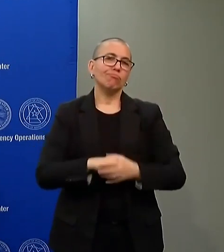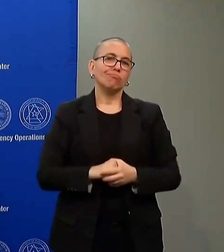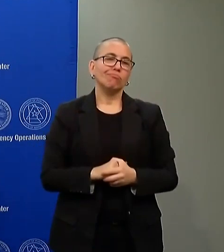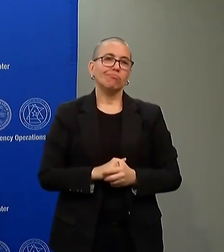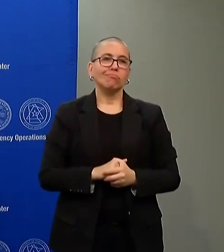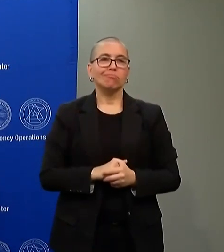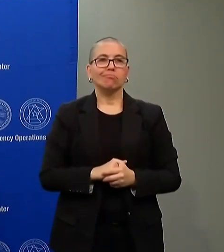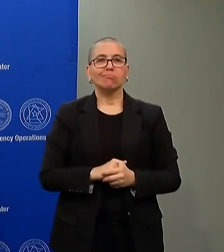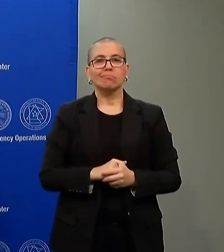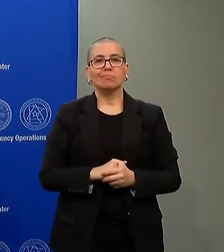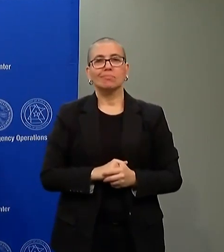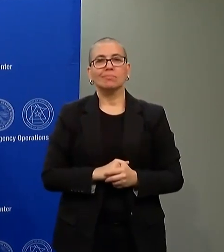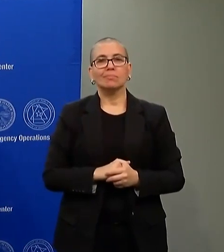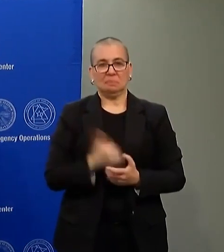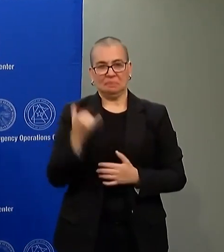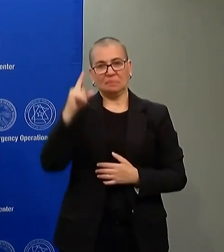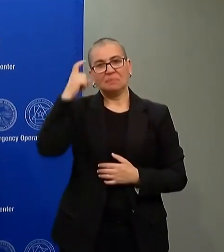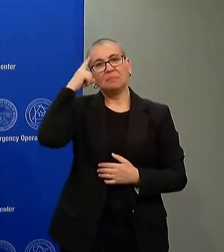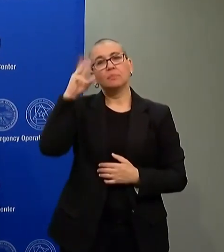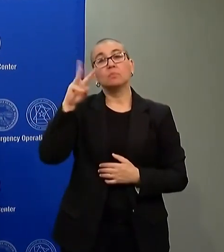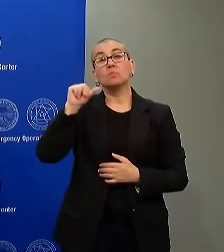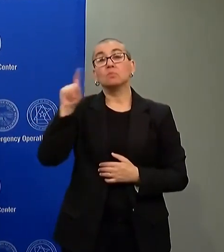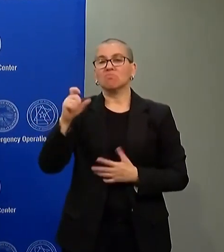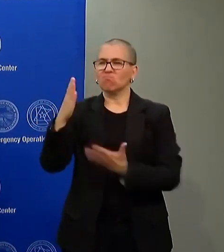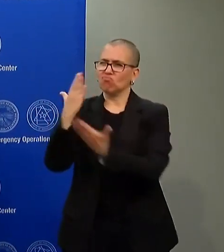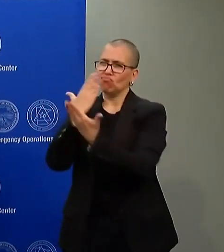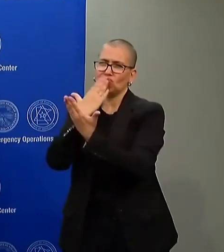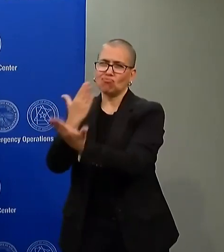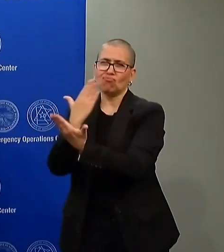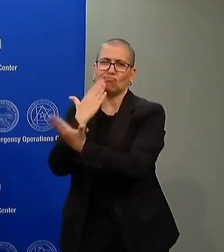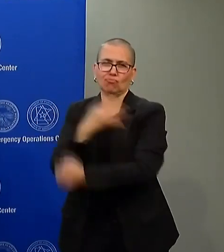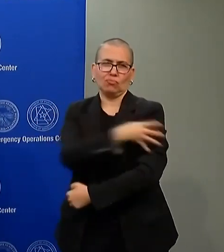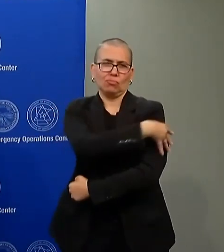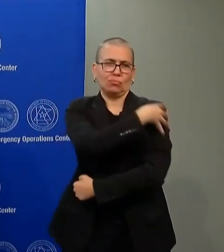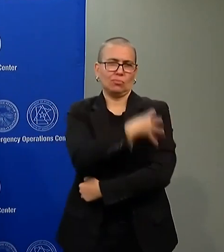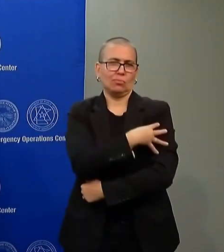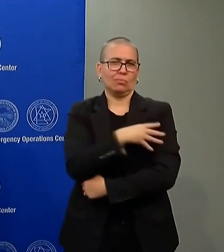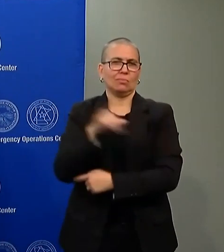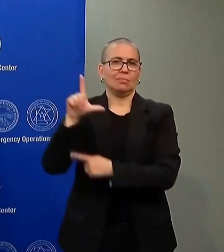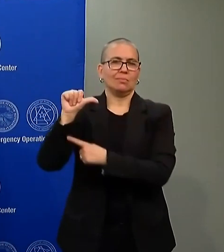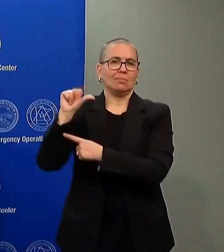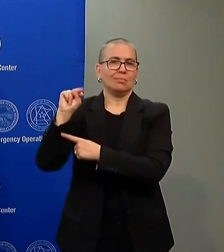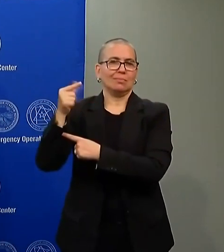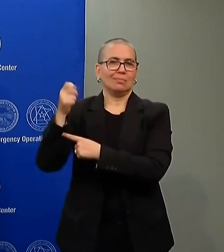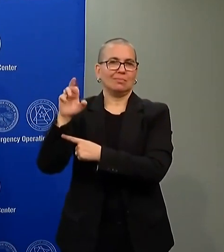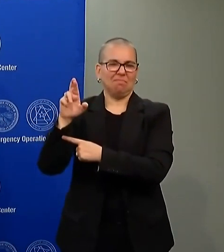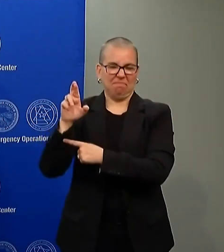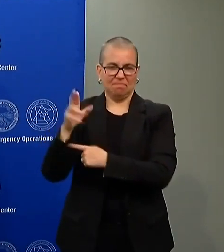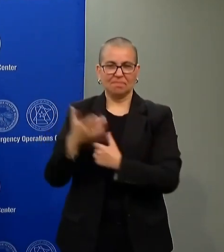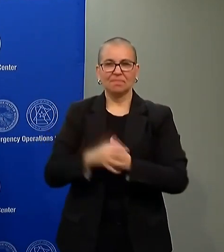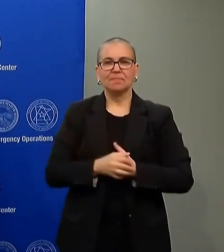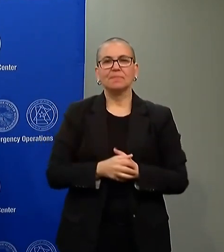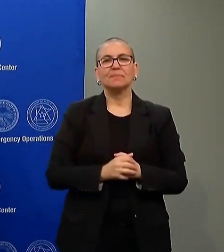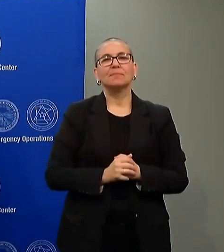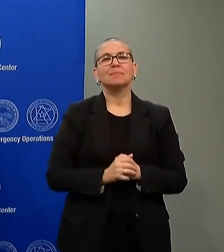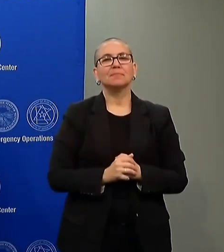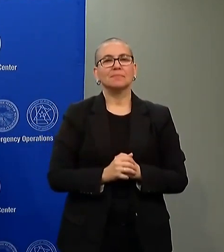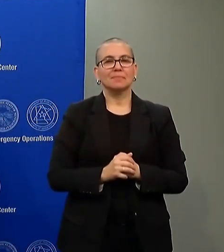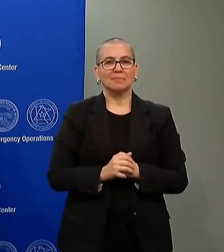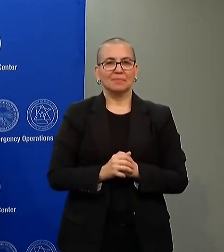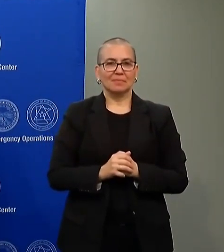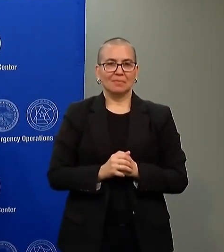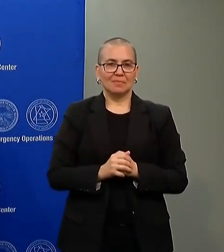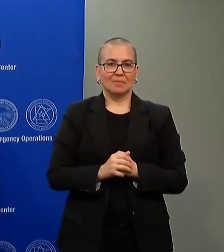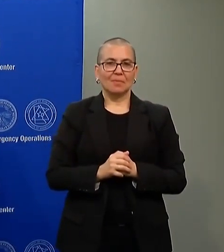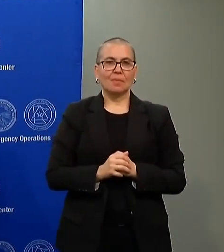Thank you, Colonel Langer. Minnesotans, before I take questions, I just like to I think you got an assessment what's on the ground. I am certainly not